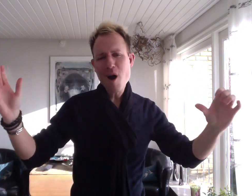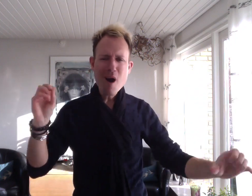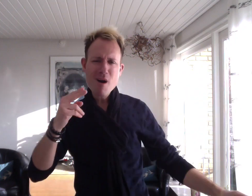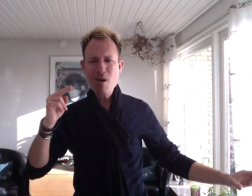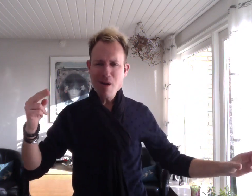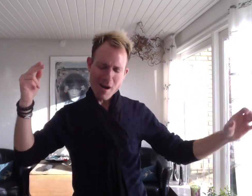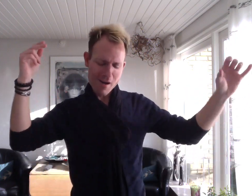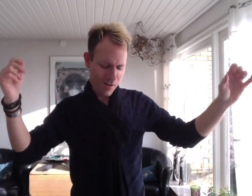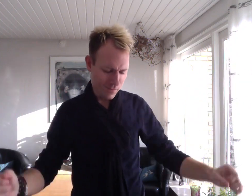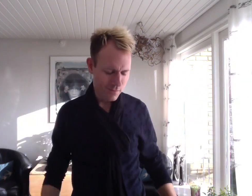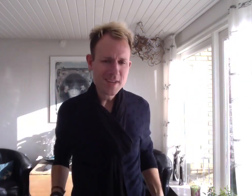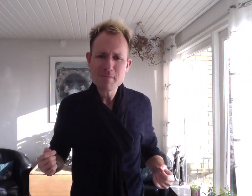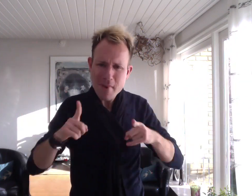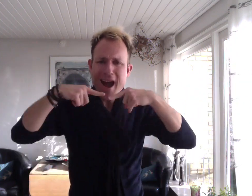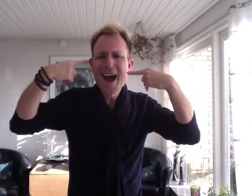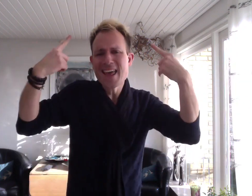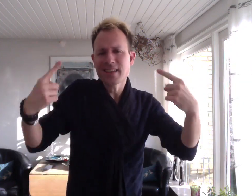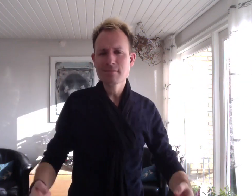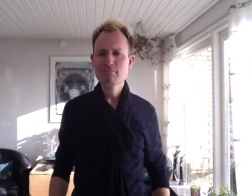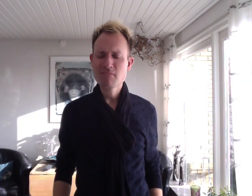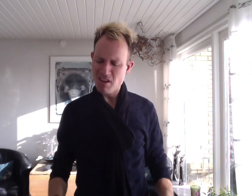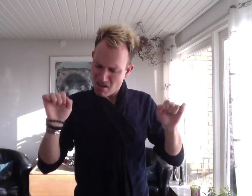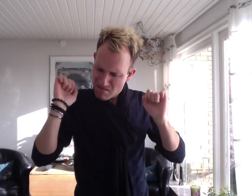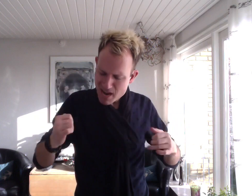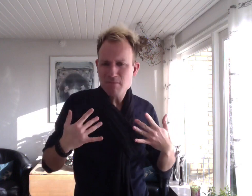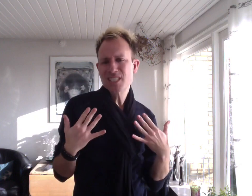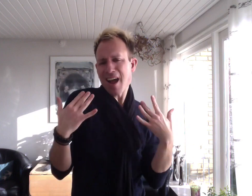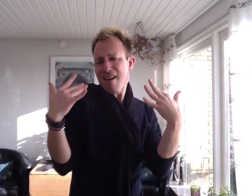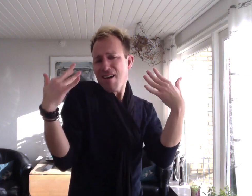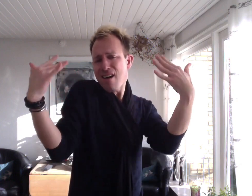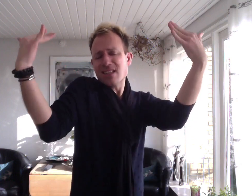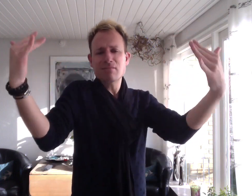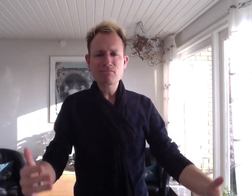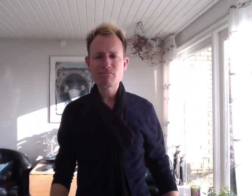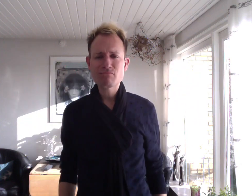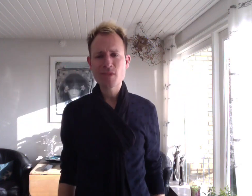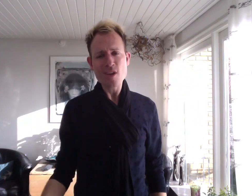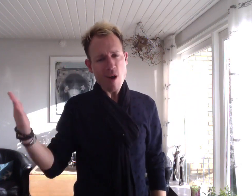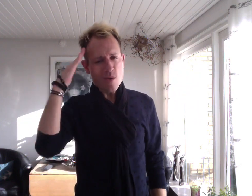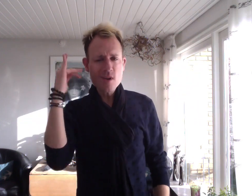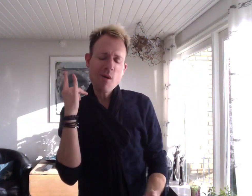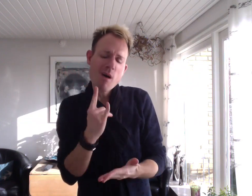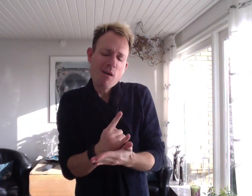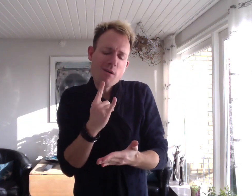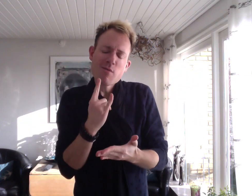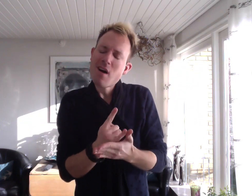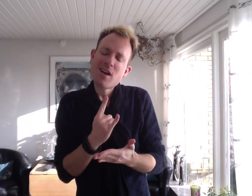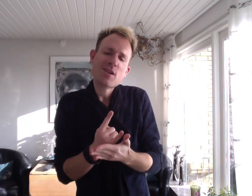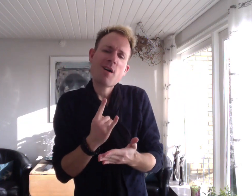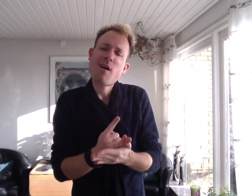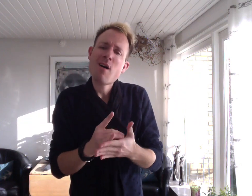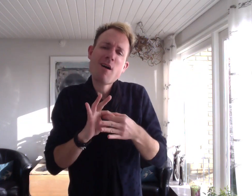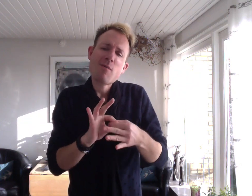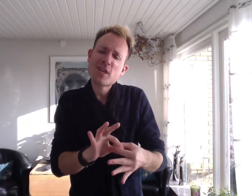Keep smiling, keep shining Knowing you can always